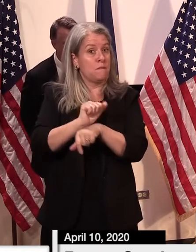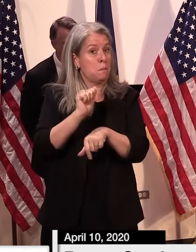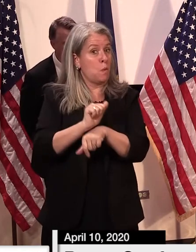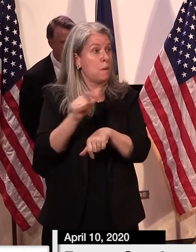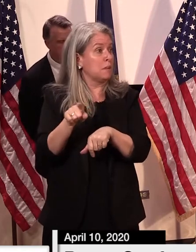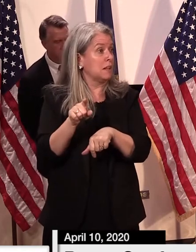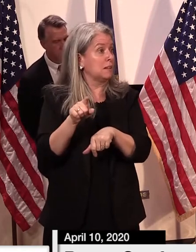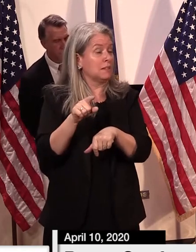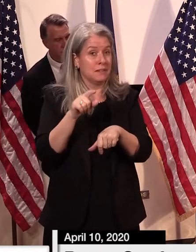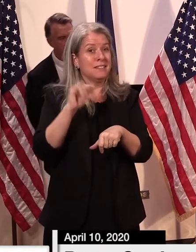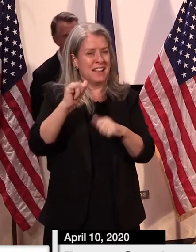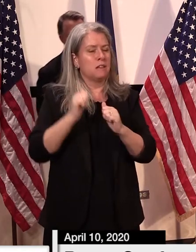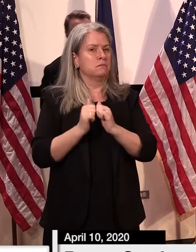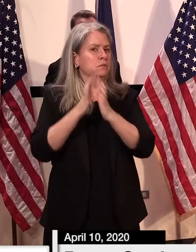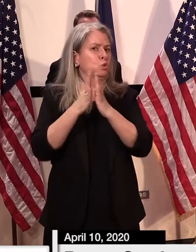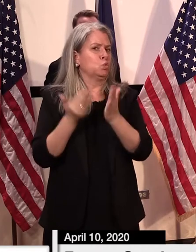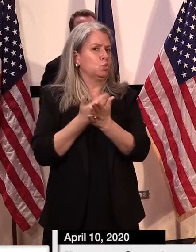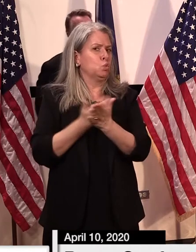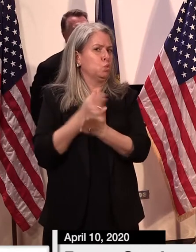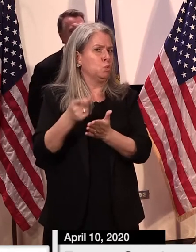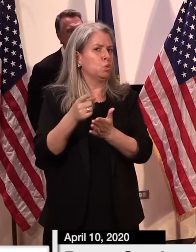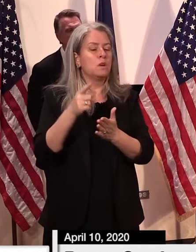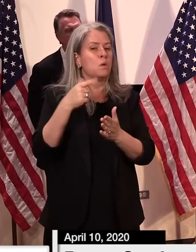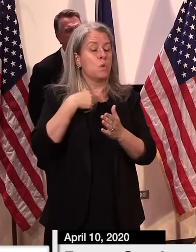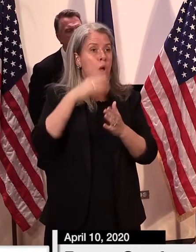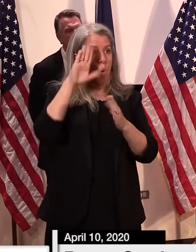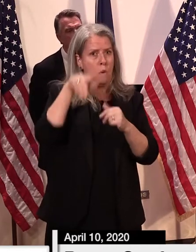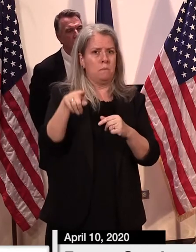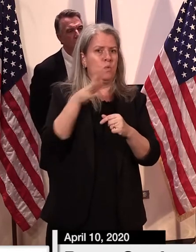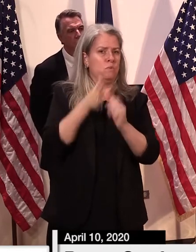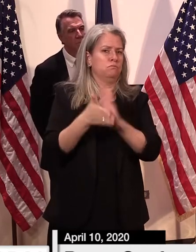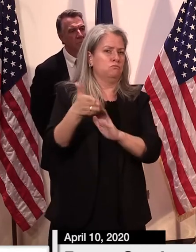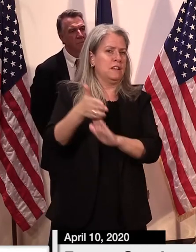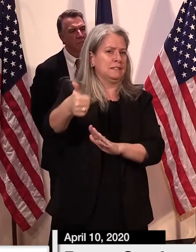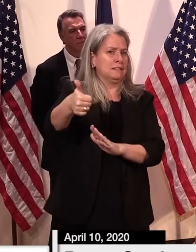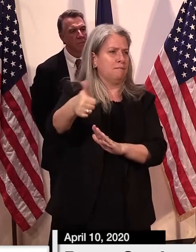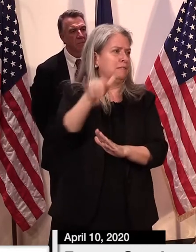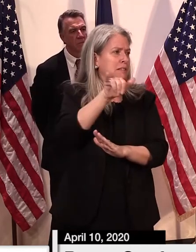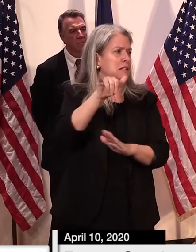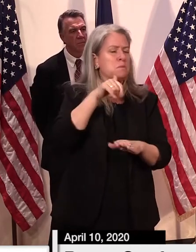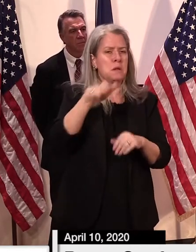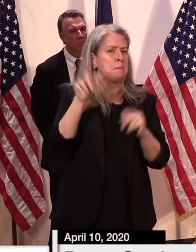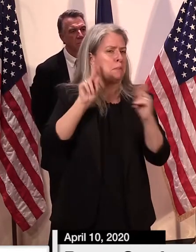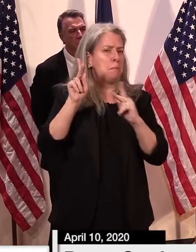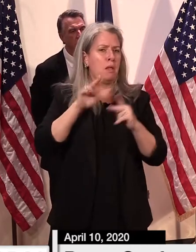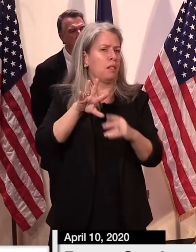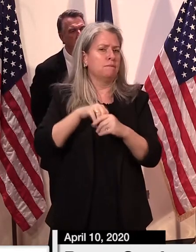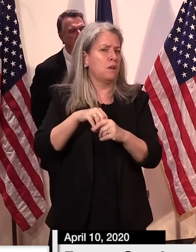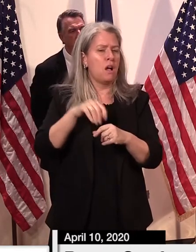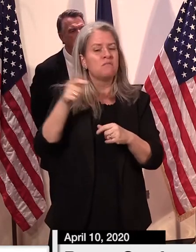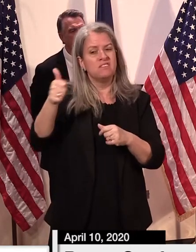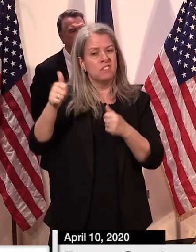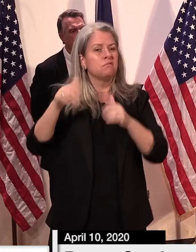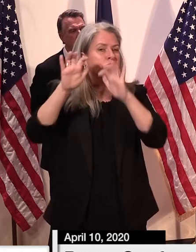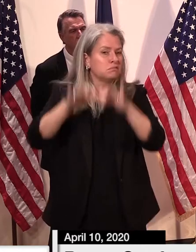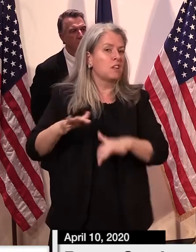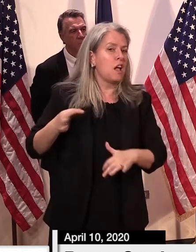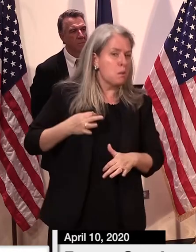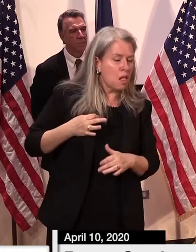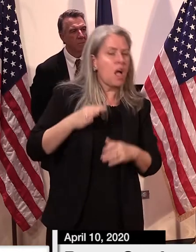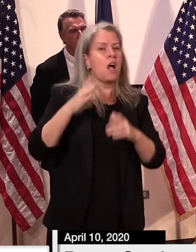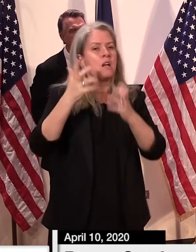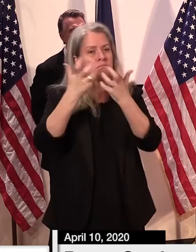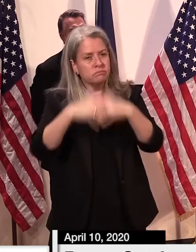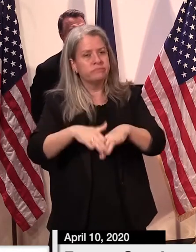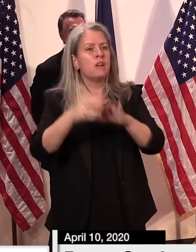so it's as much self-service as possible again reducing the the number of people who would need to call in and talk